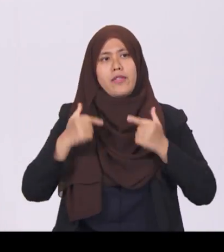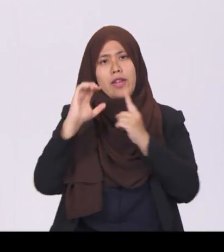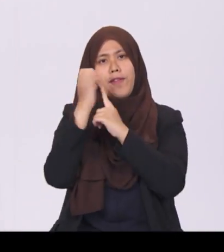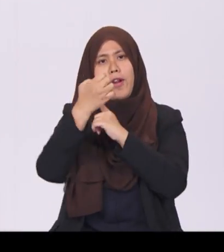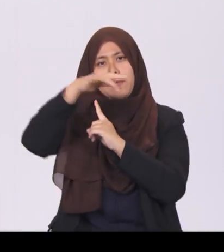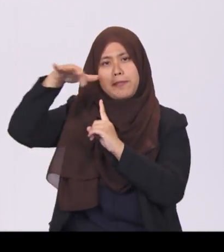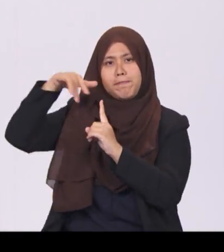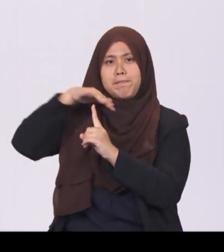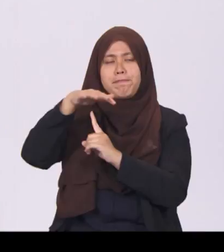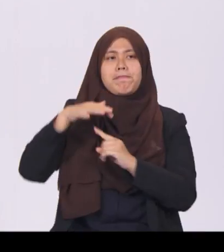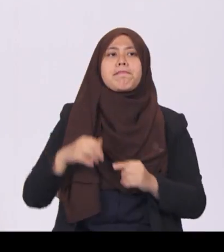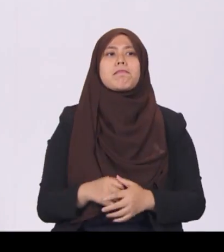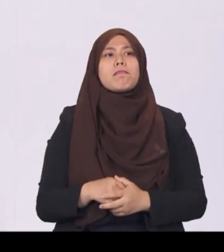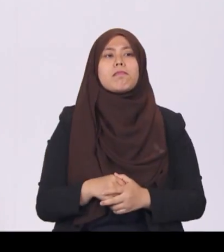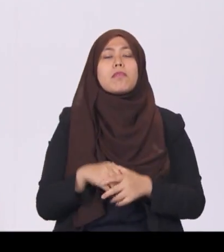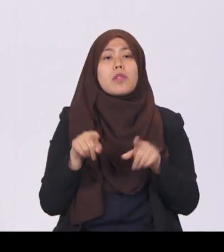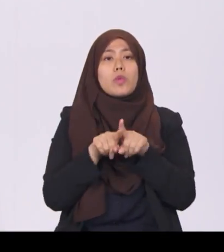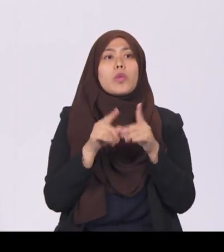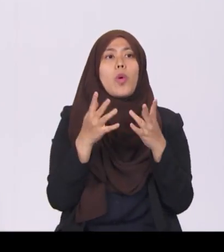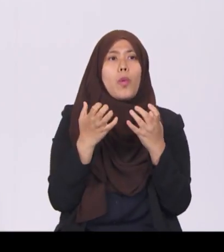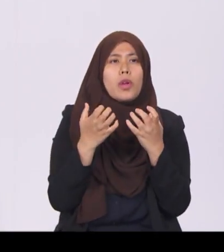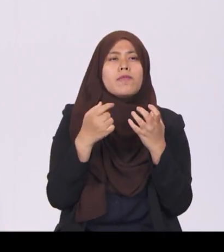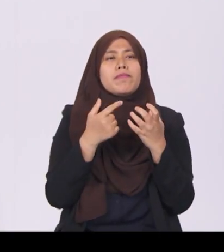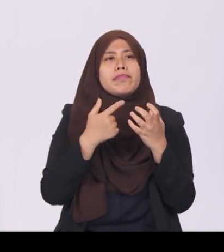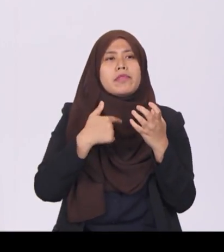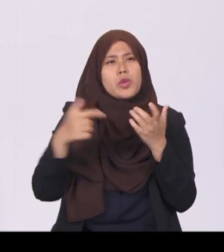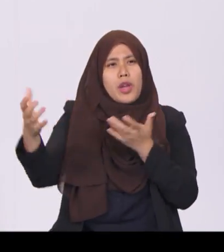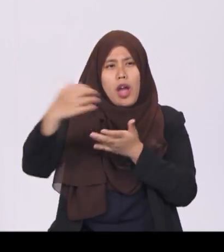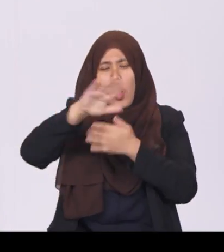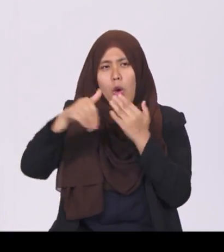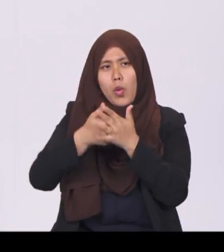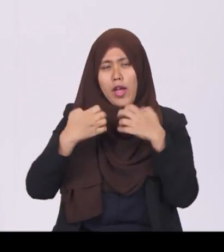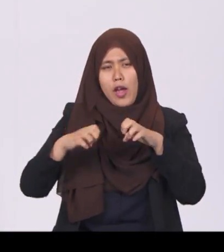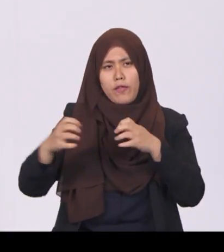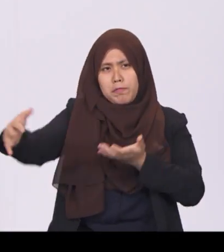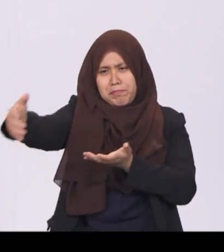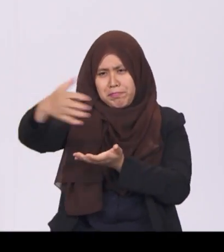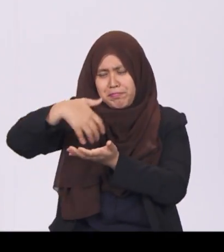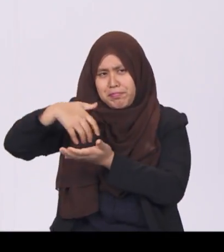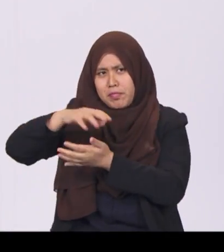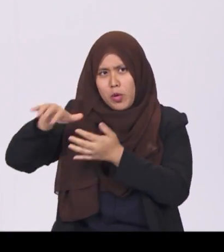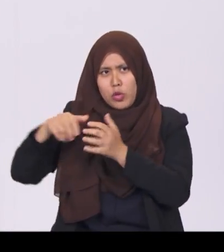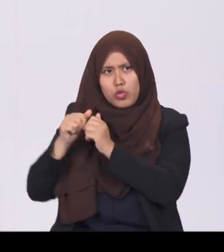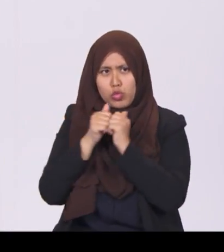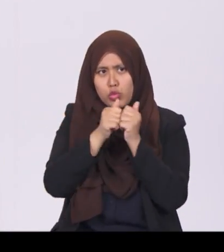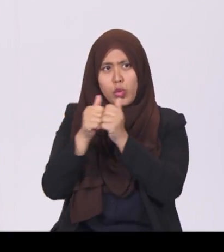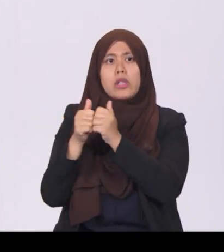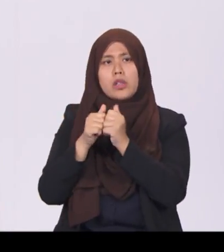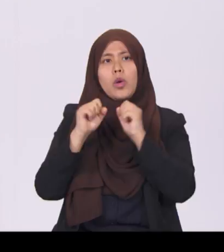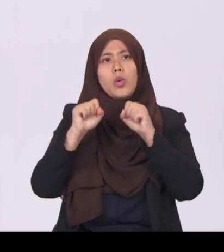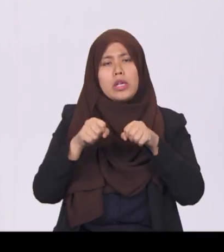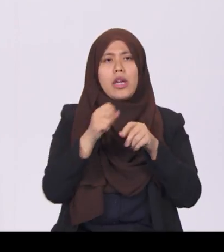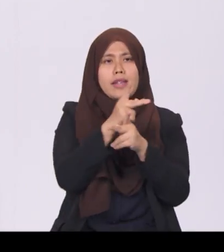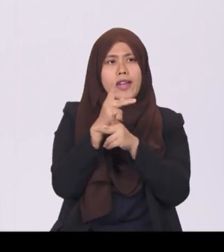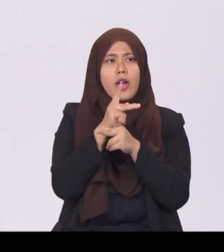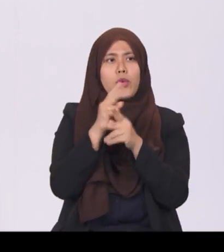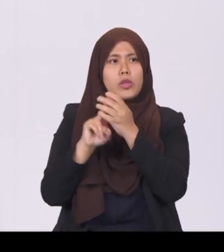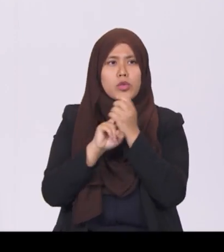It also seeks to further our collective efforts to foster a caring and cohesive society by harnessing the sense of